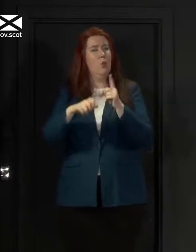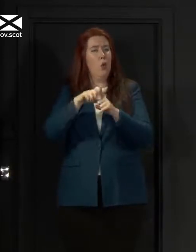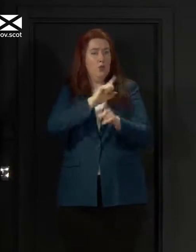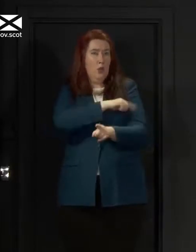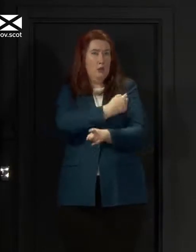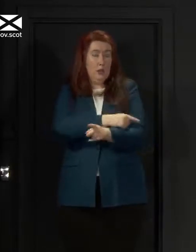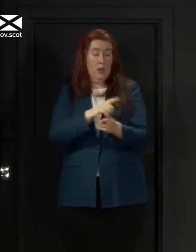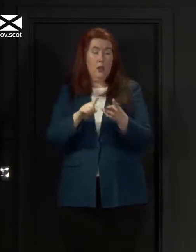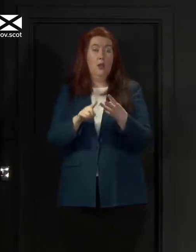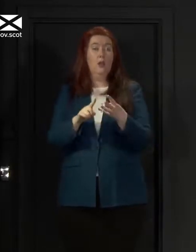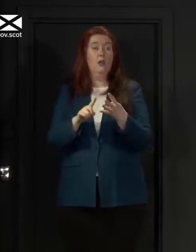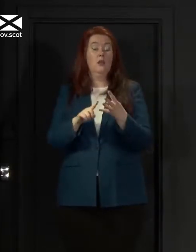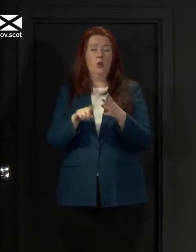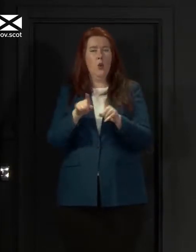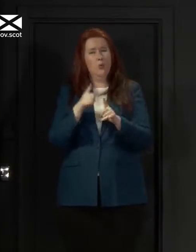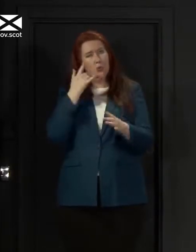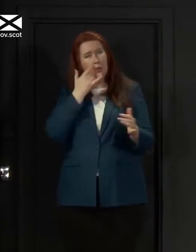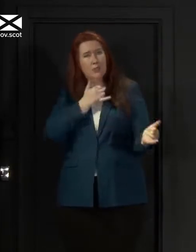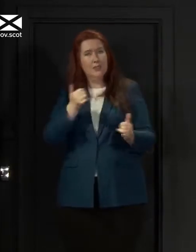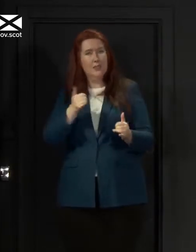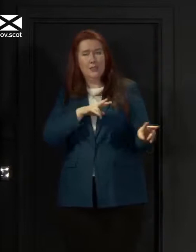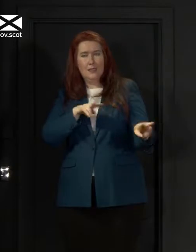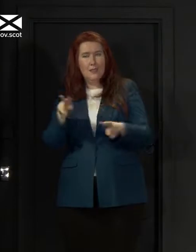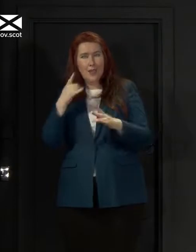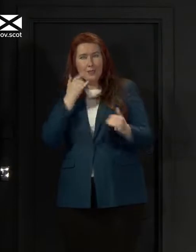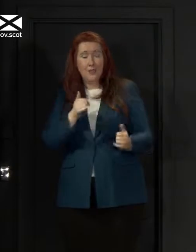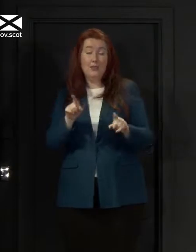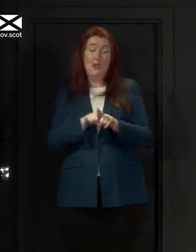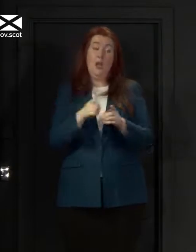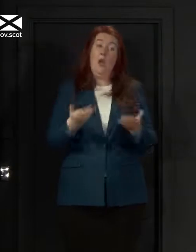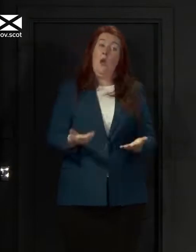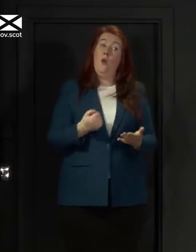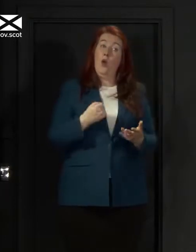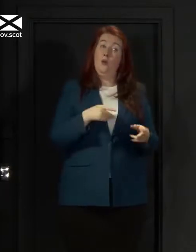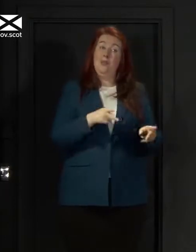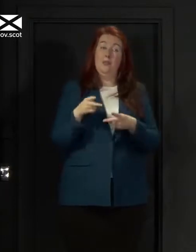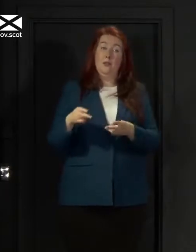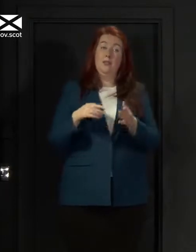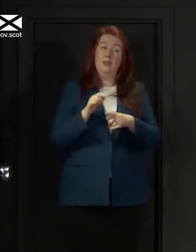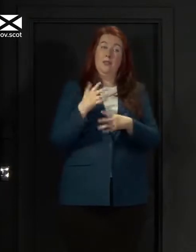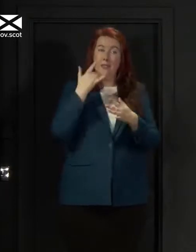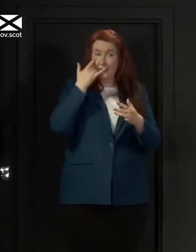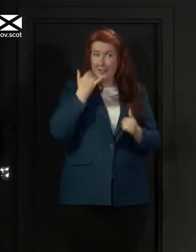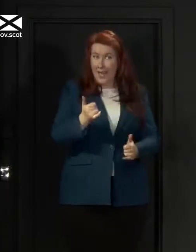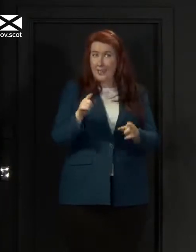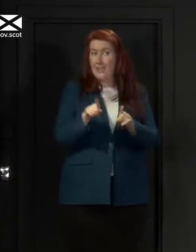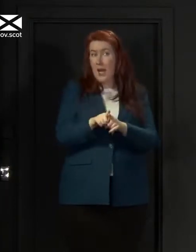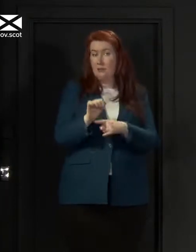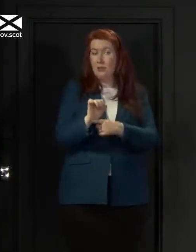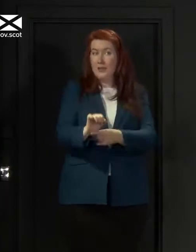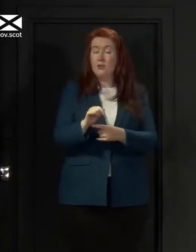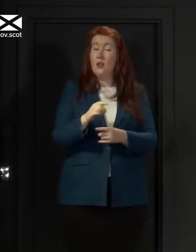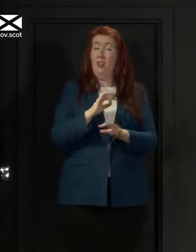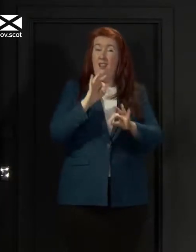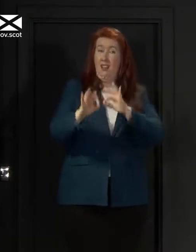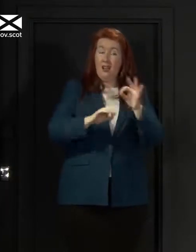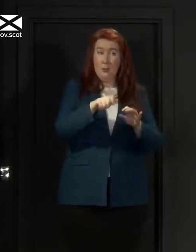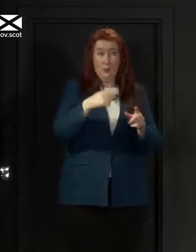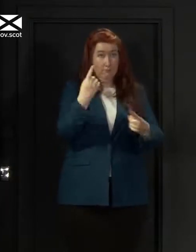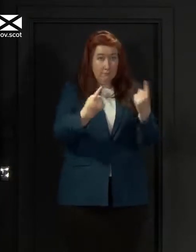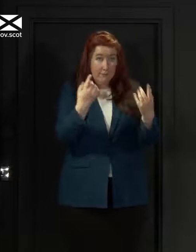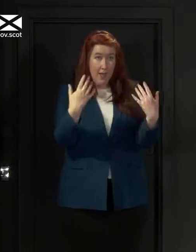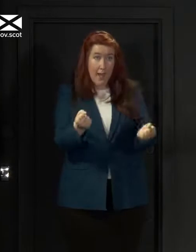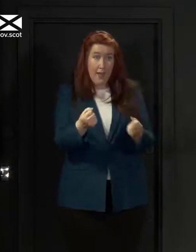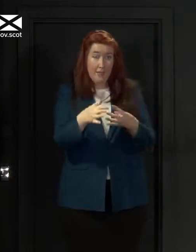surveillance testing and now we have test and protect where we are asking people who have symptoms of the virus to